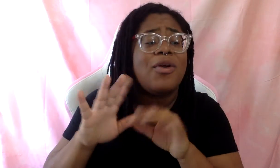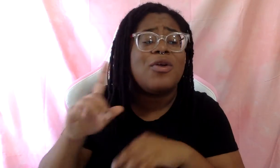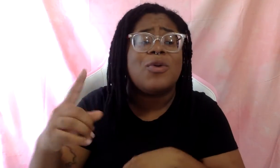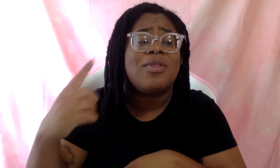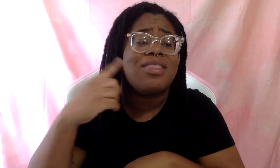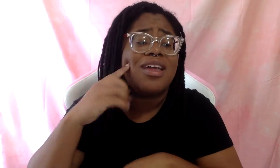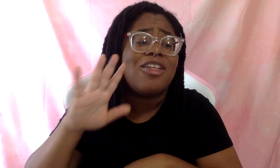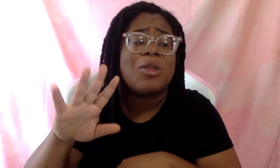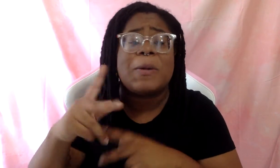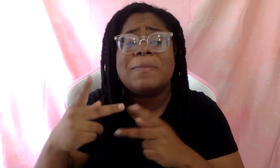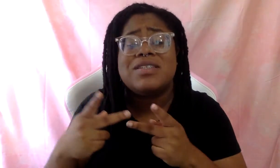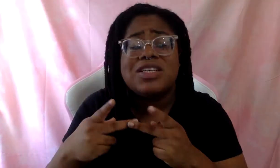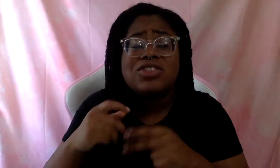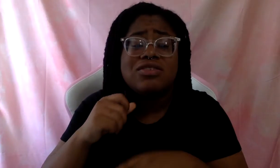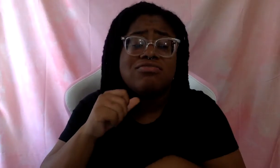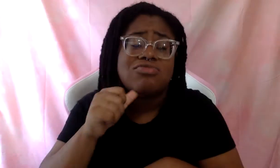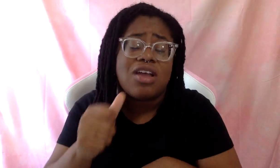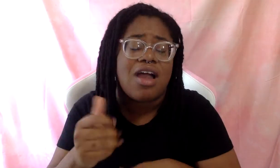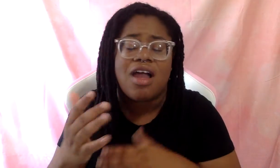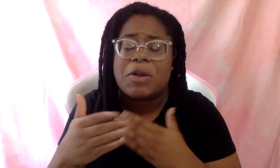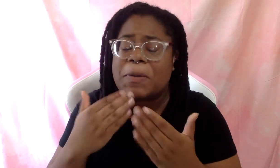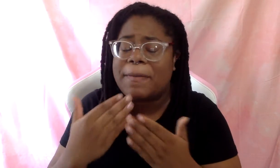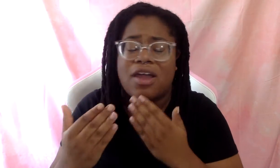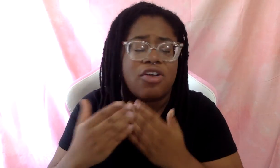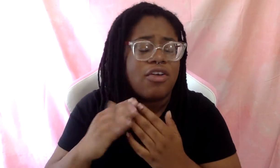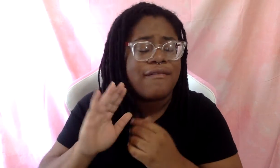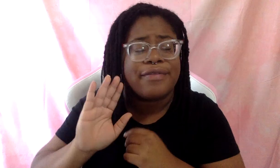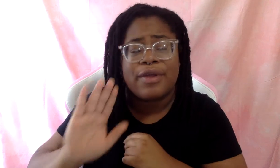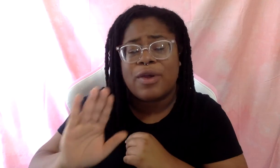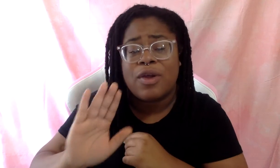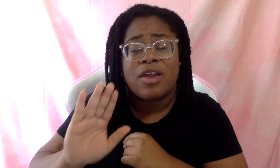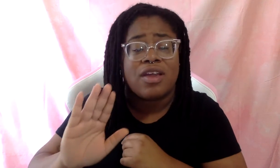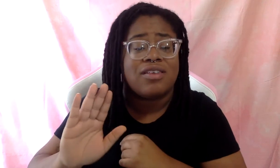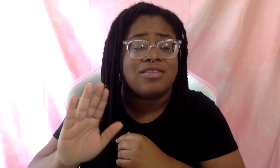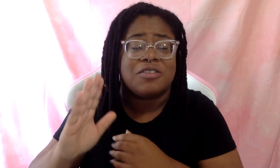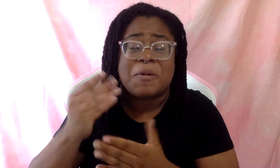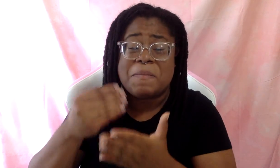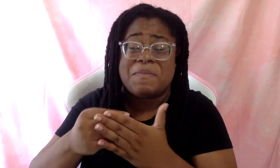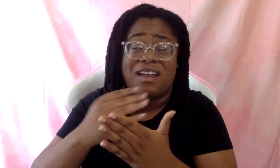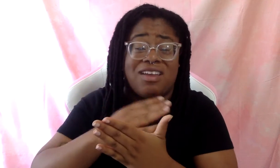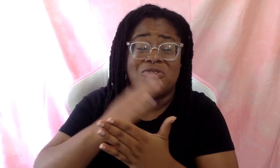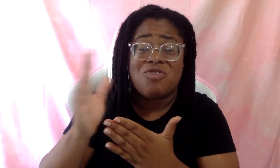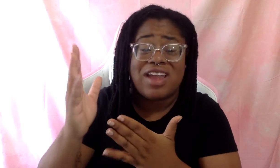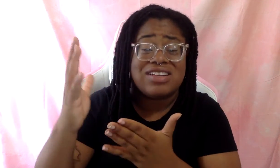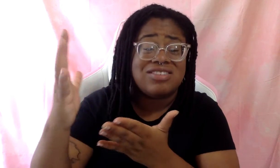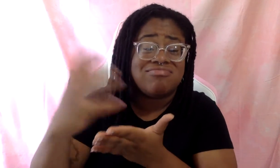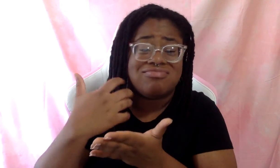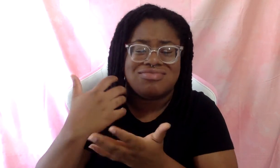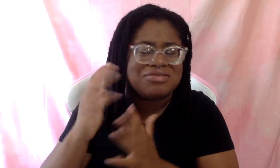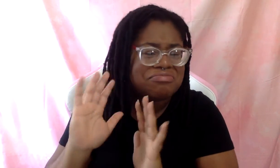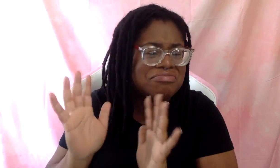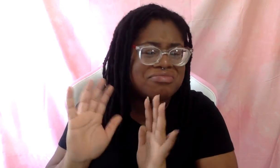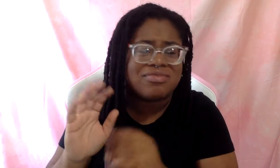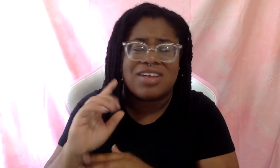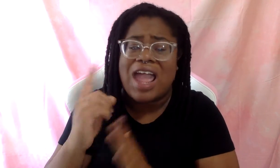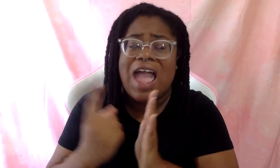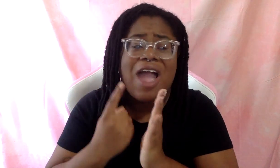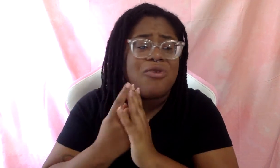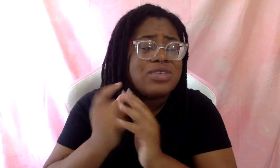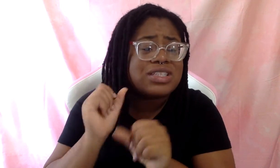they are or are not, regardless of their, um, salary range, uh, what hours they work, where they